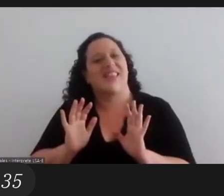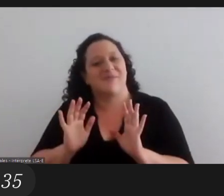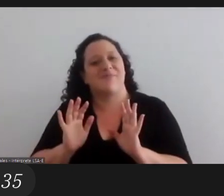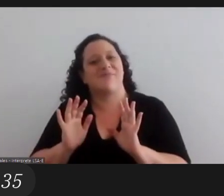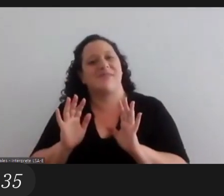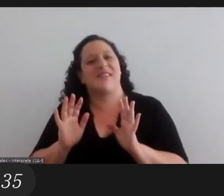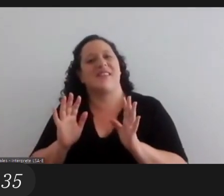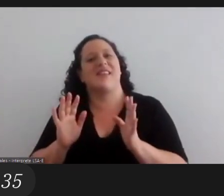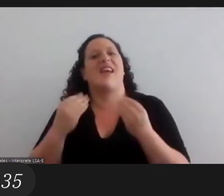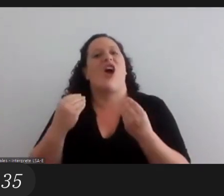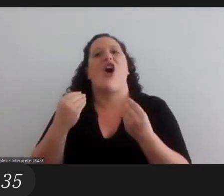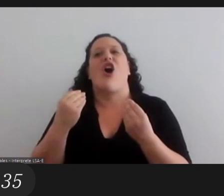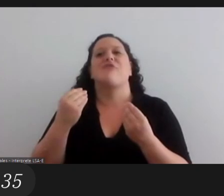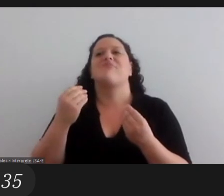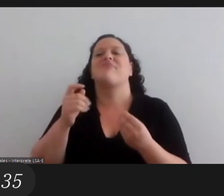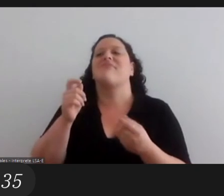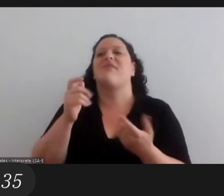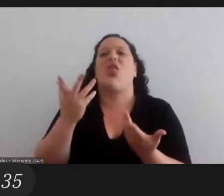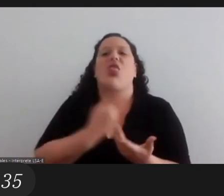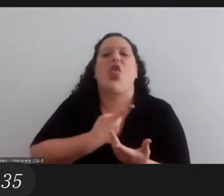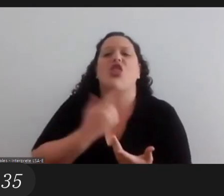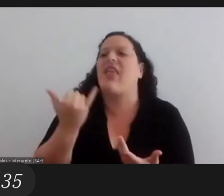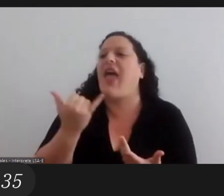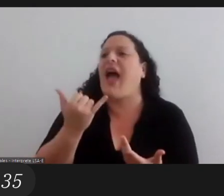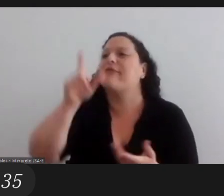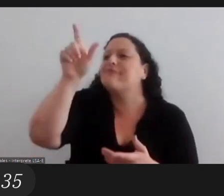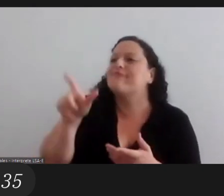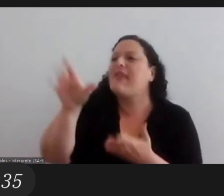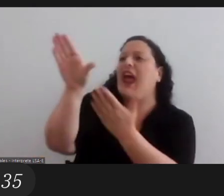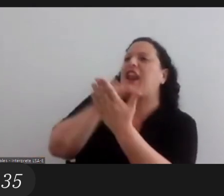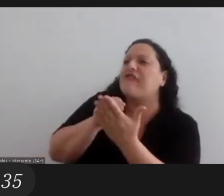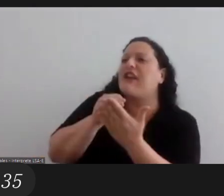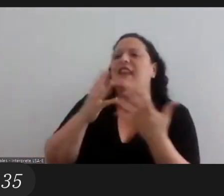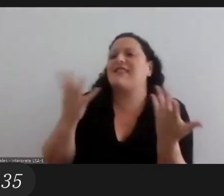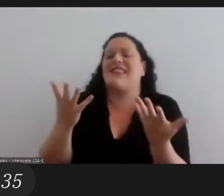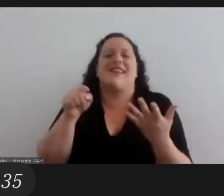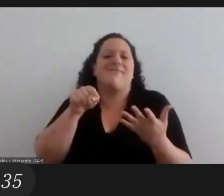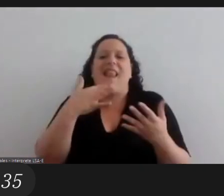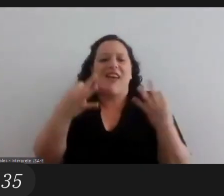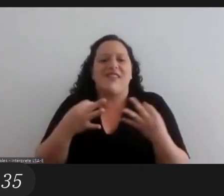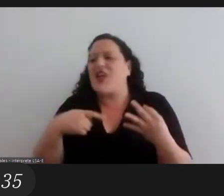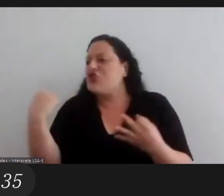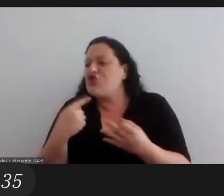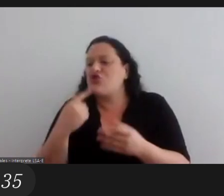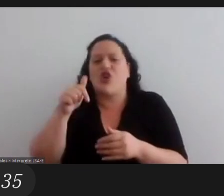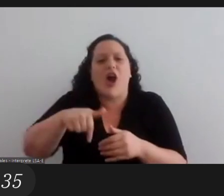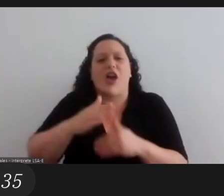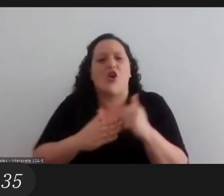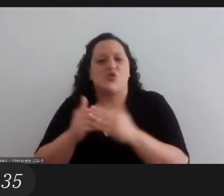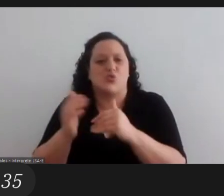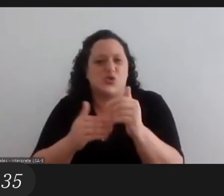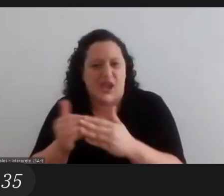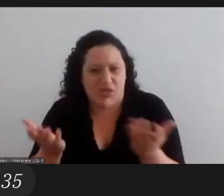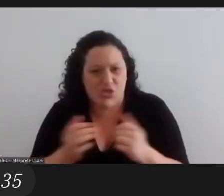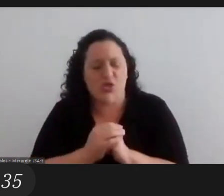of color we actually debate about this where are those references our hand how can we build them i